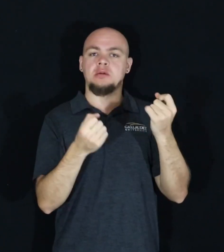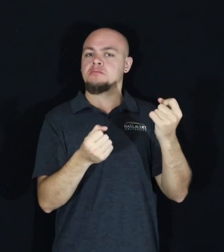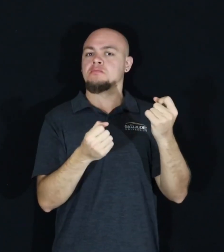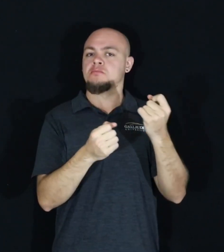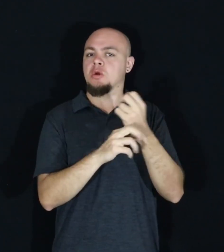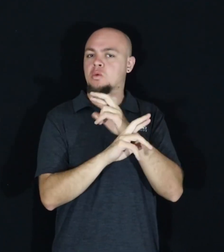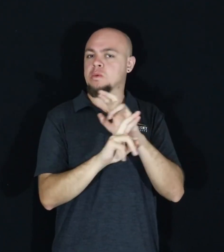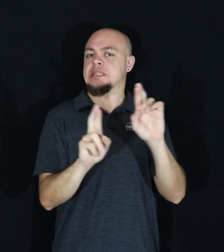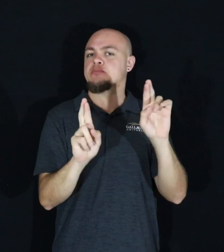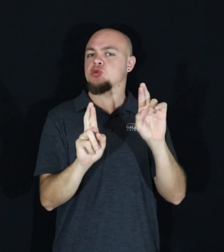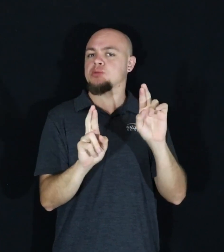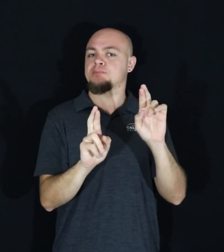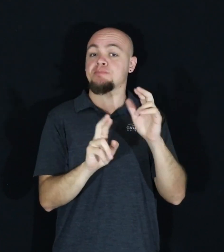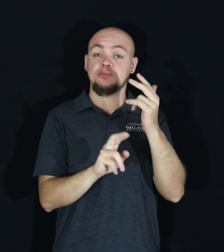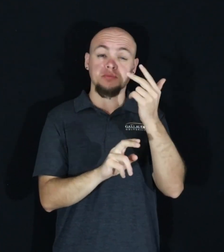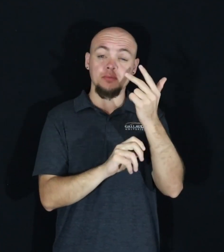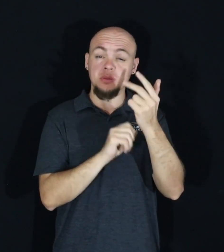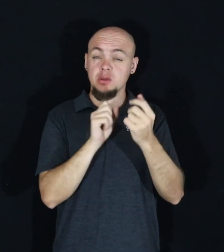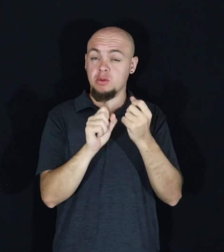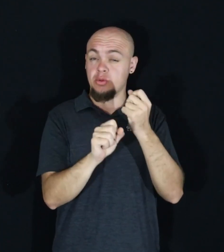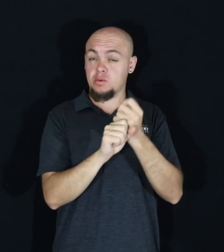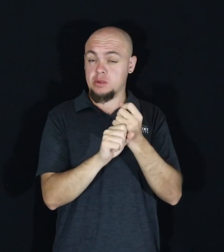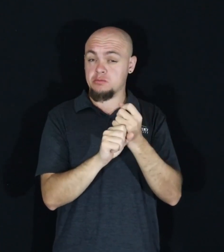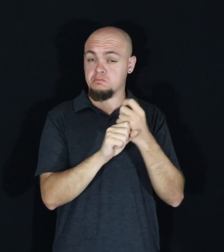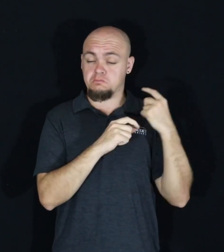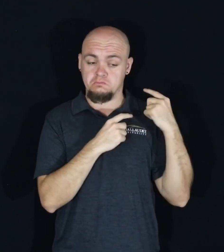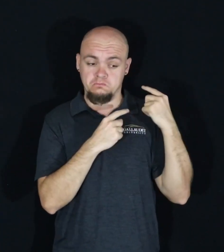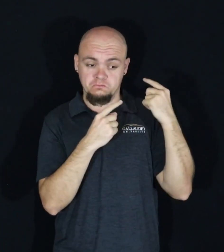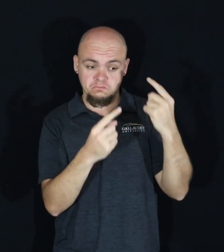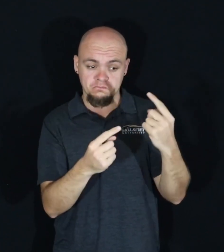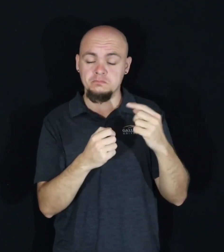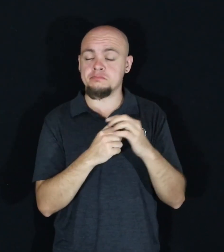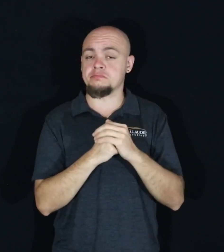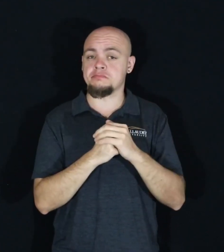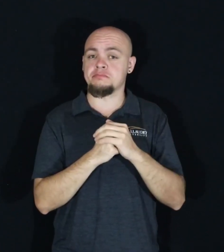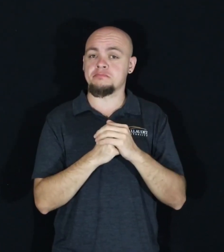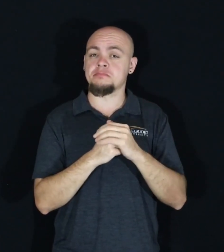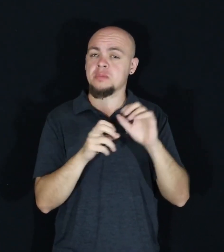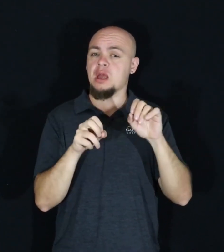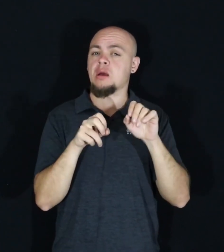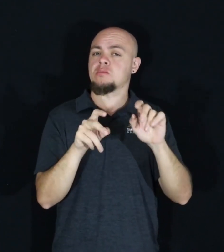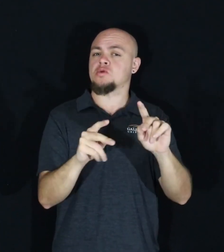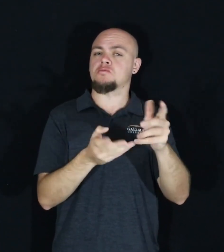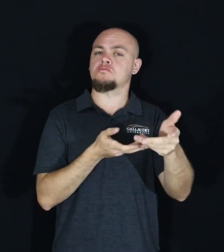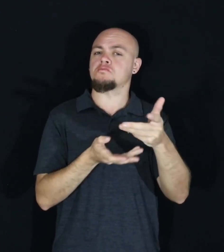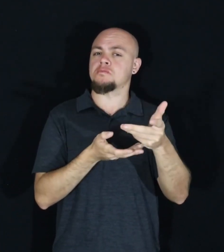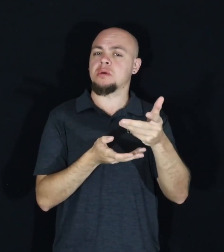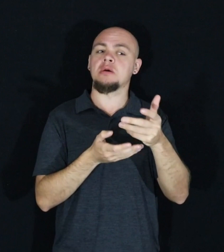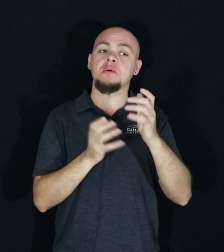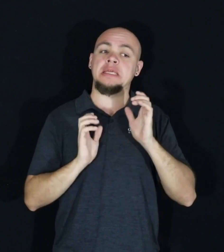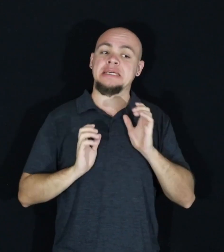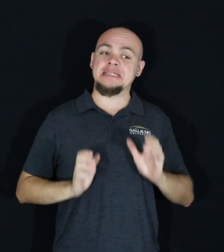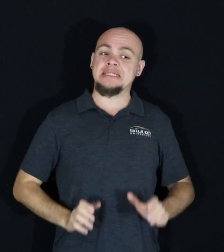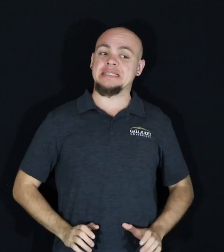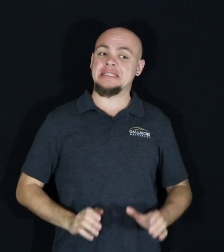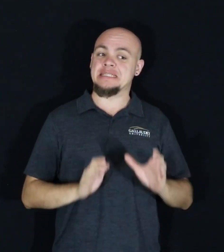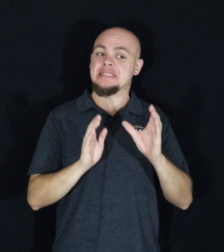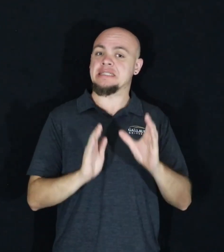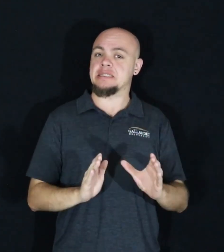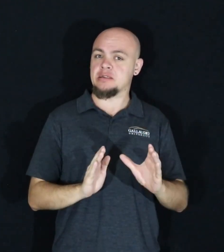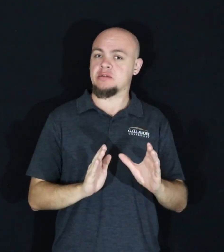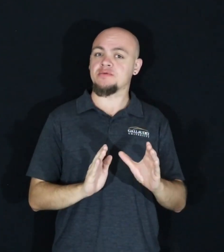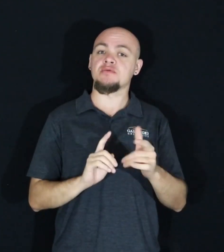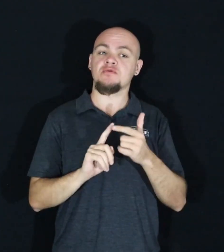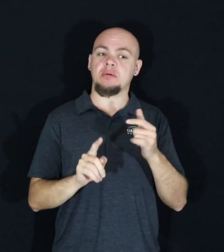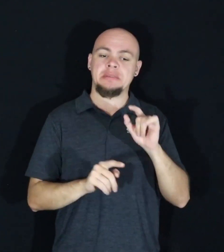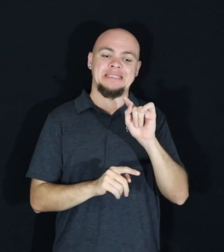For the past three years, I've had the amazing chance to work with returning citizens across the state of